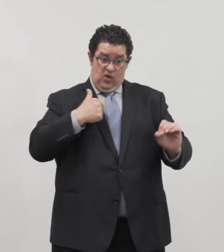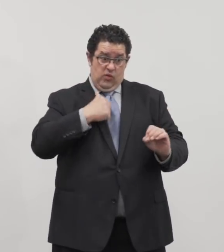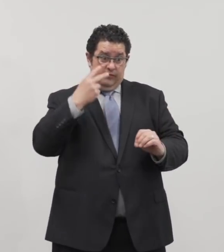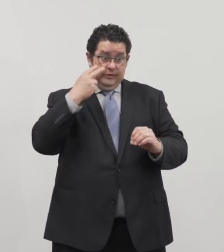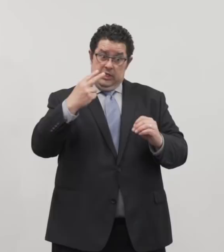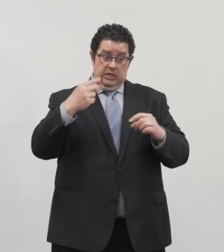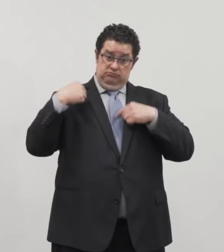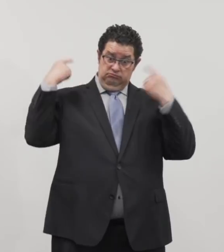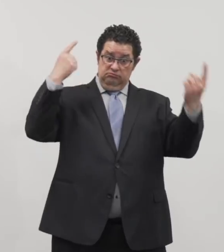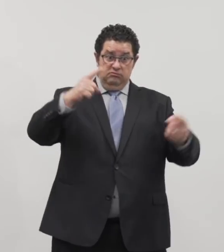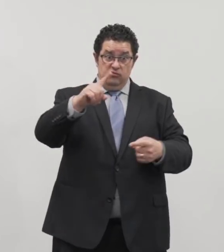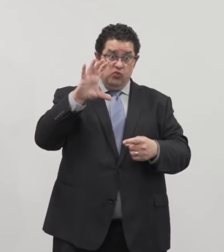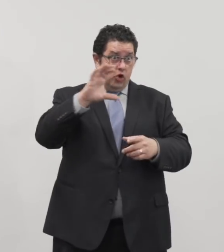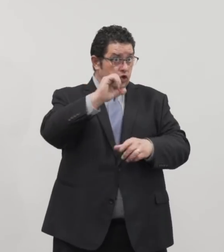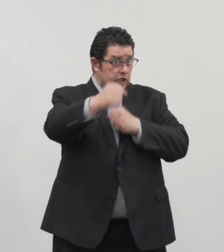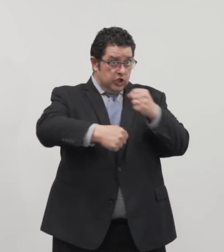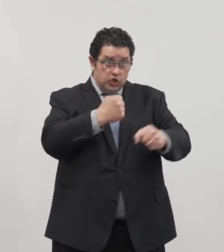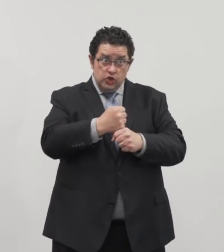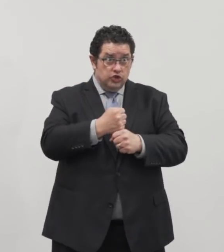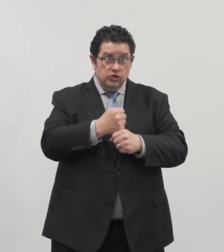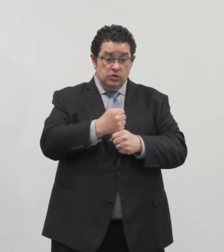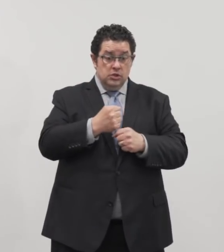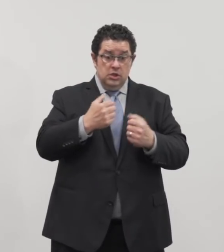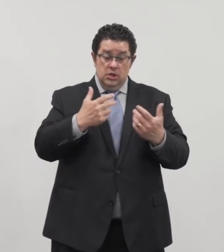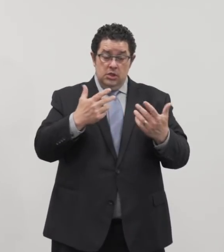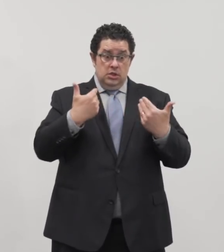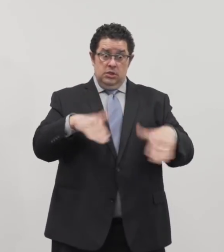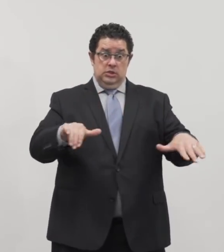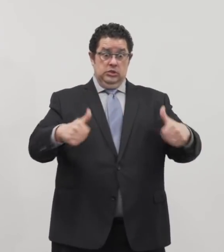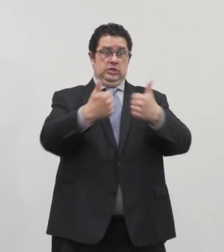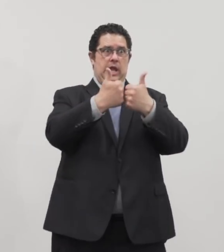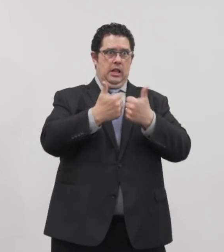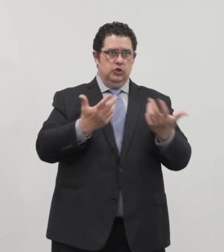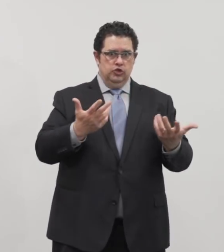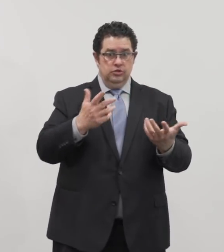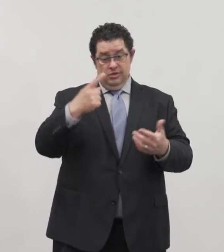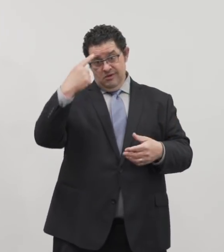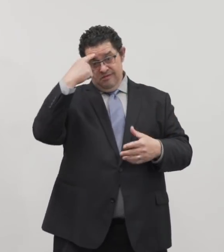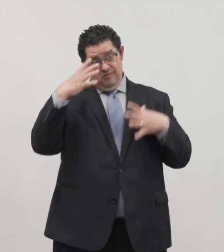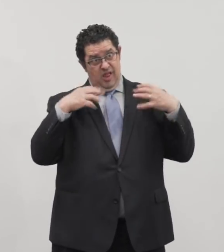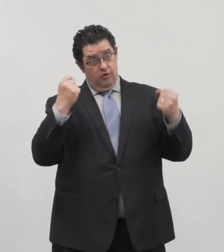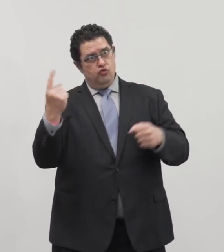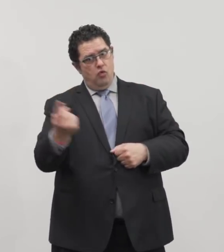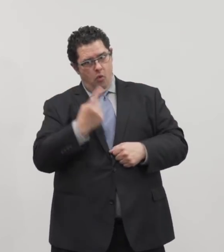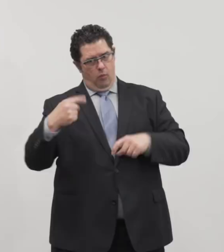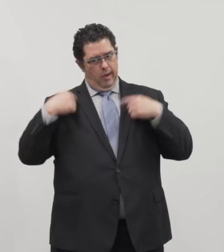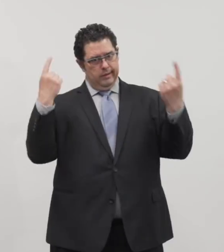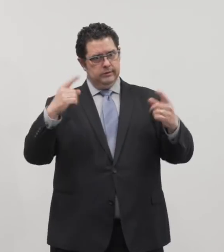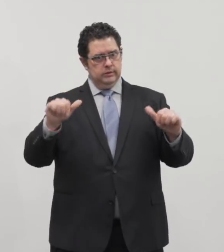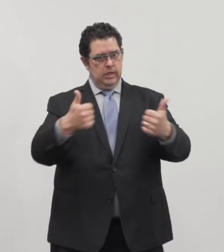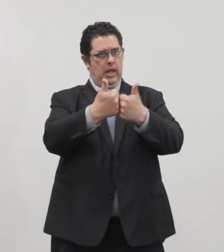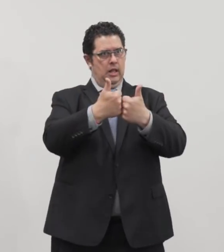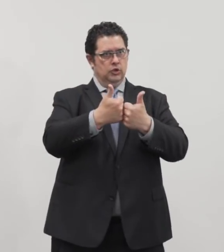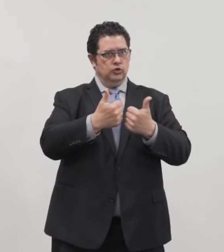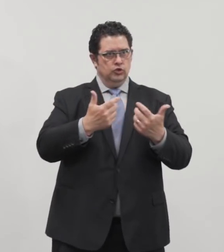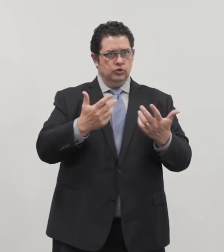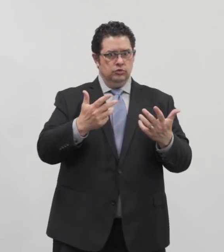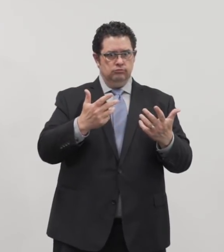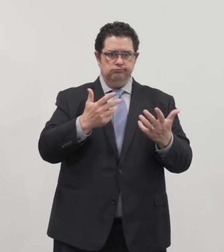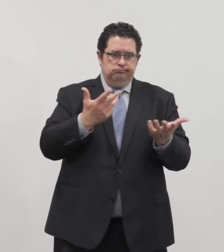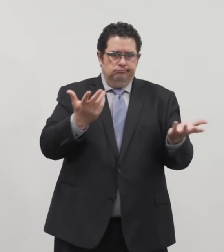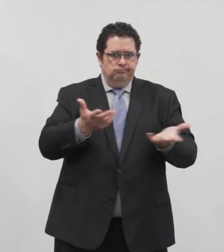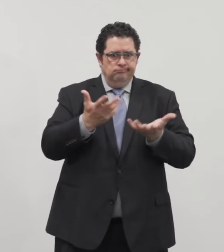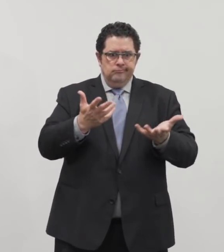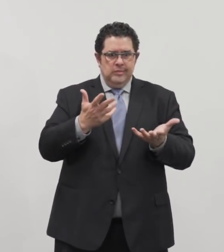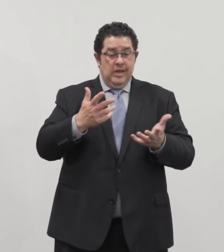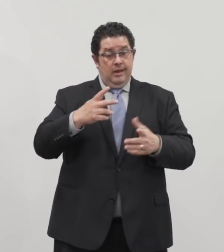amount of challenges in our community. Mental health is always a challenge in a depressed economy and in